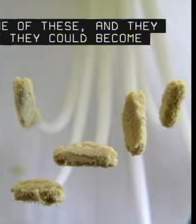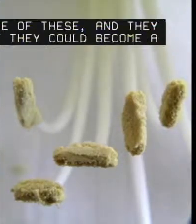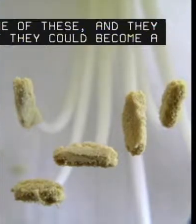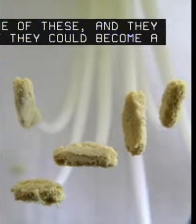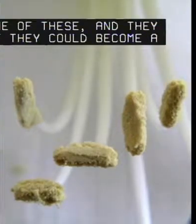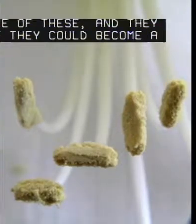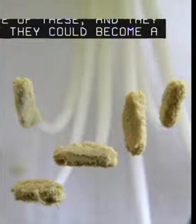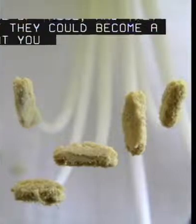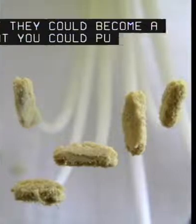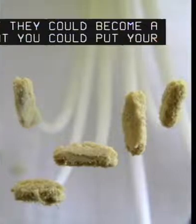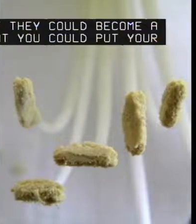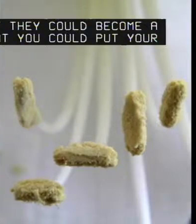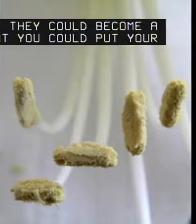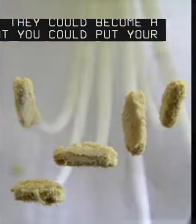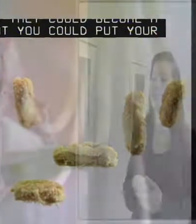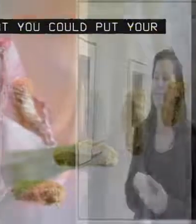if they could become a pillow that you could put your head on.